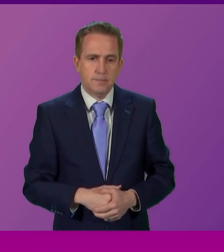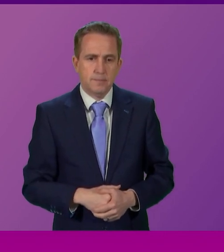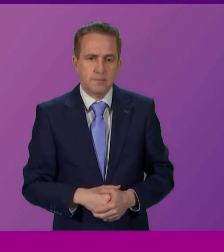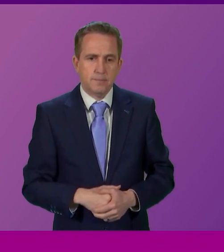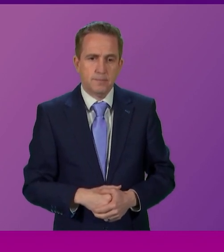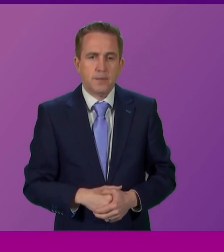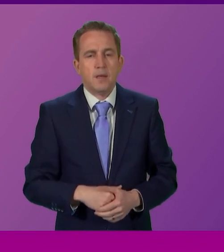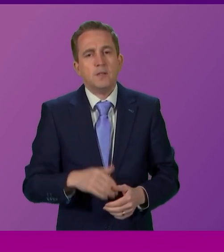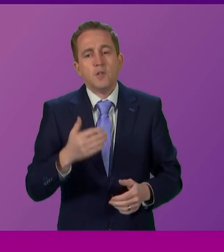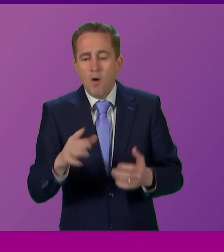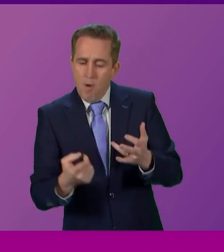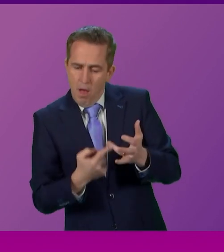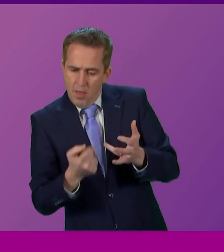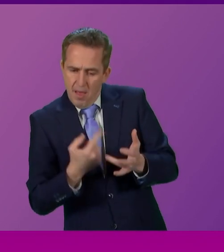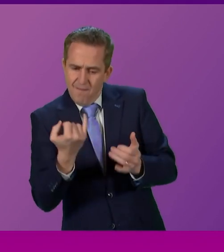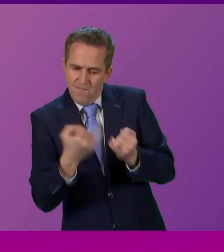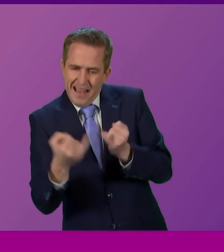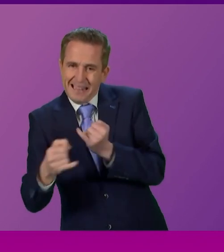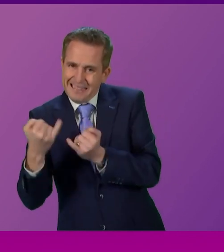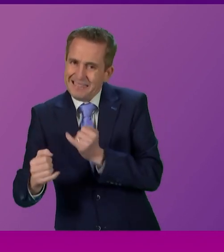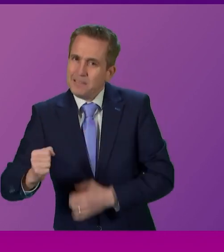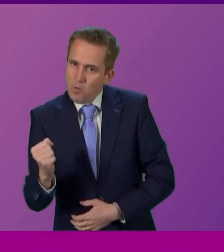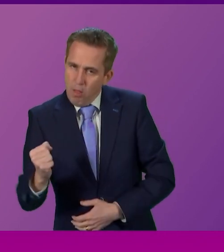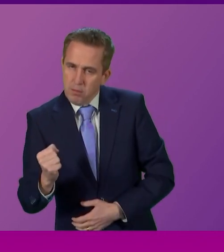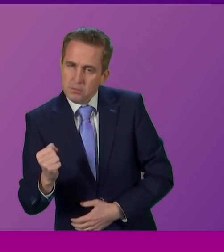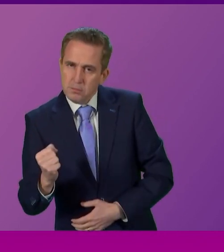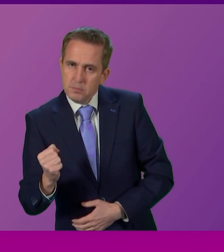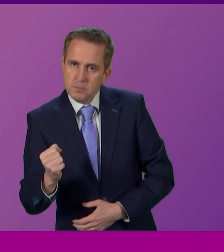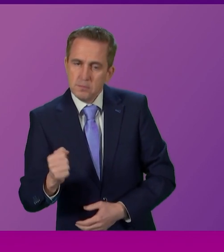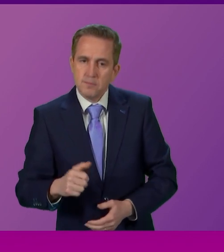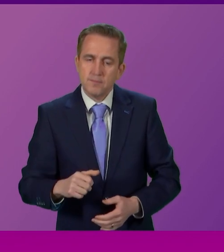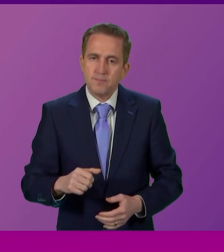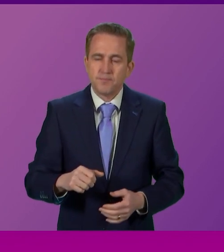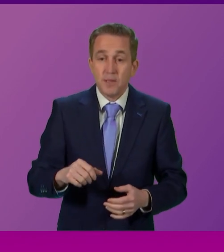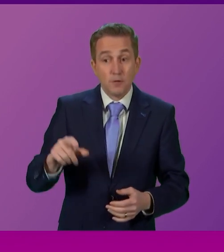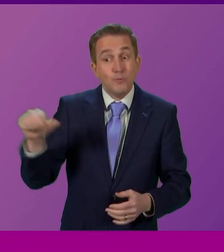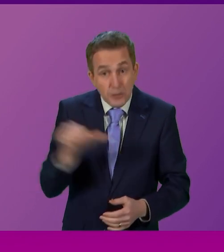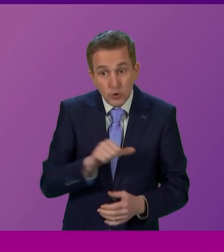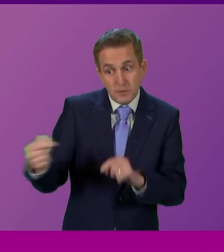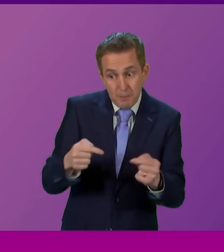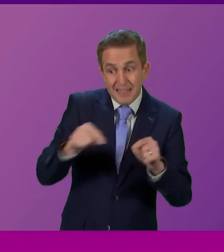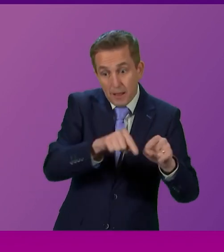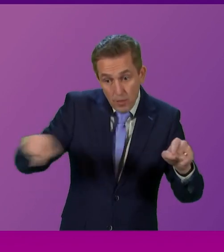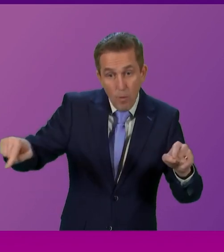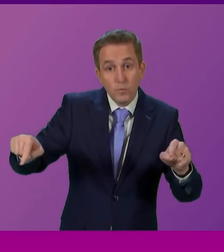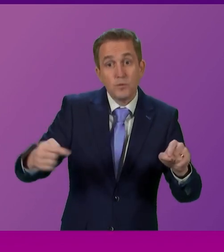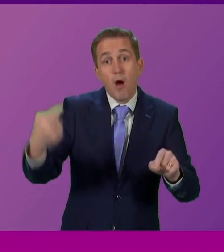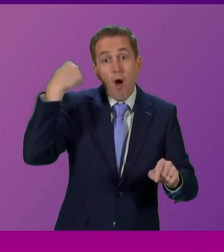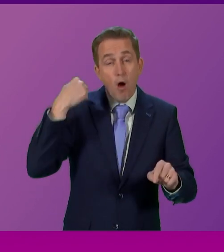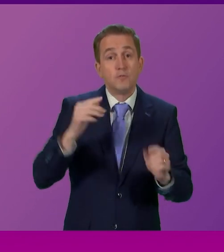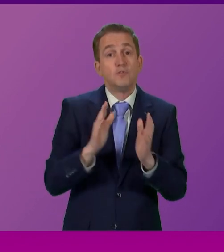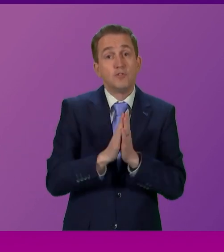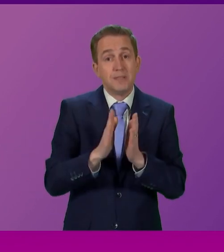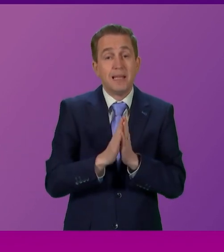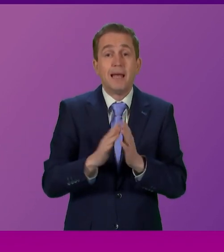dwell on those failures for a moment, because this is what we should be debating. On Sunday, comments from the Deputy